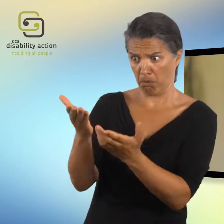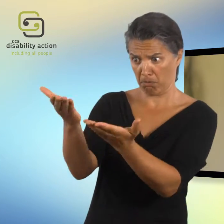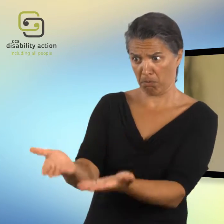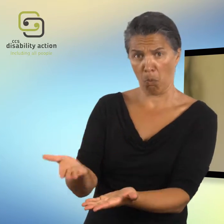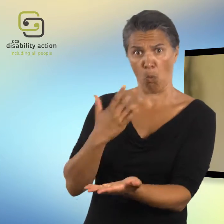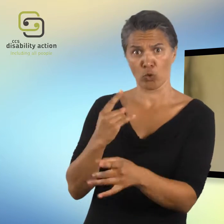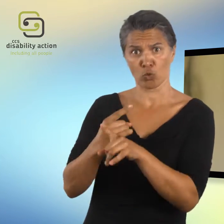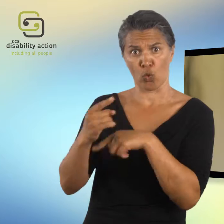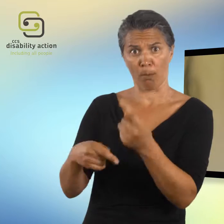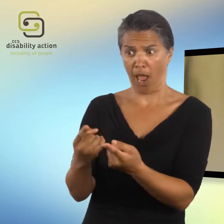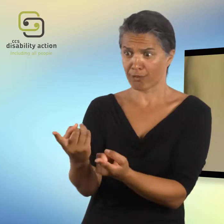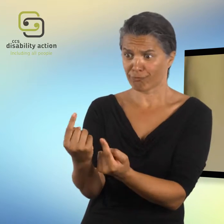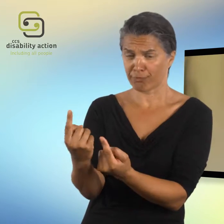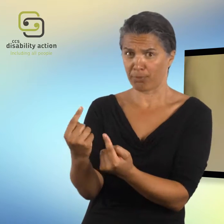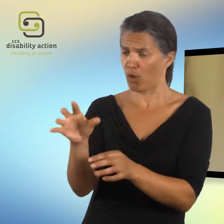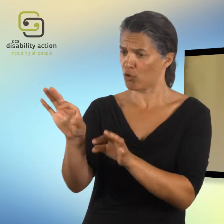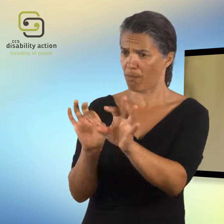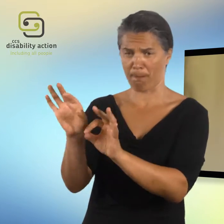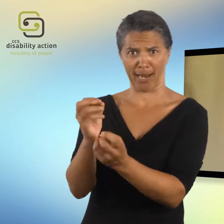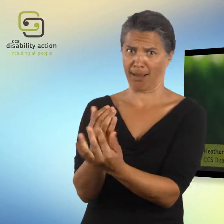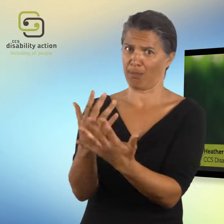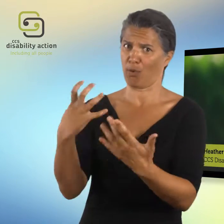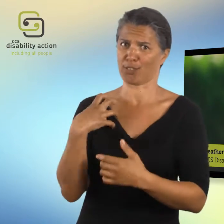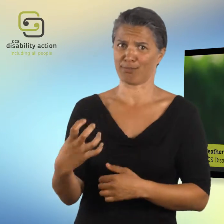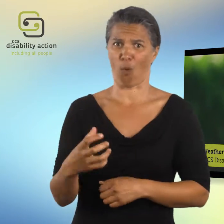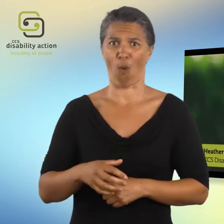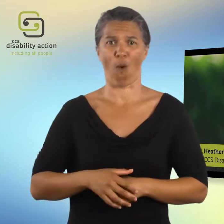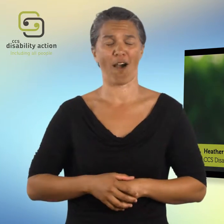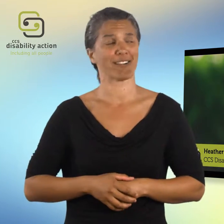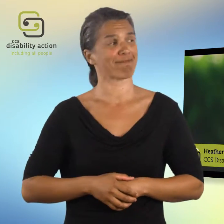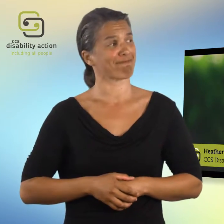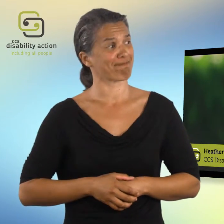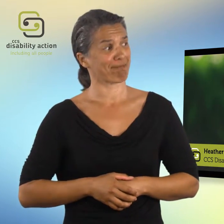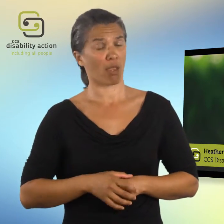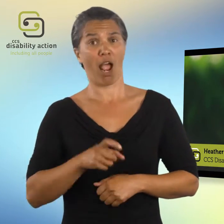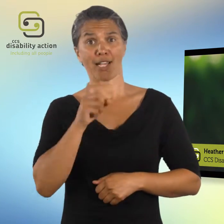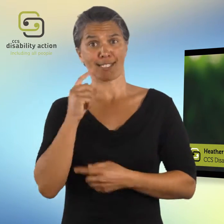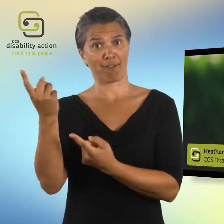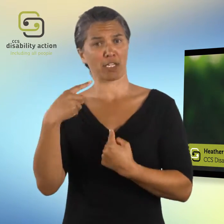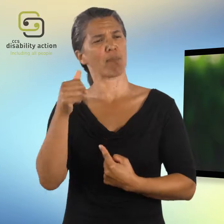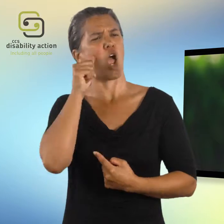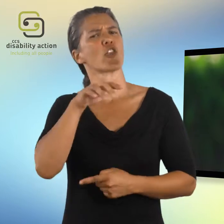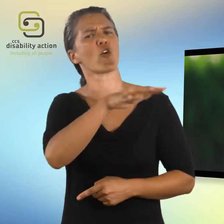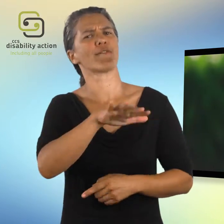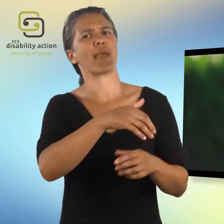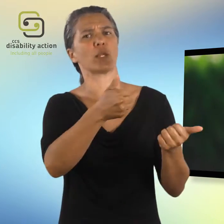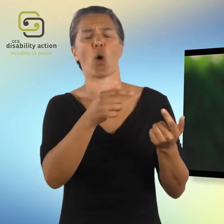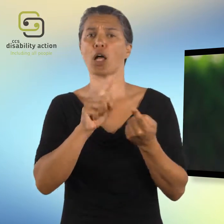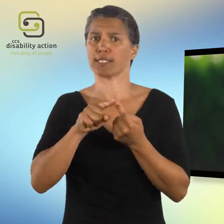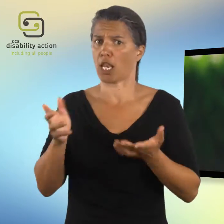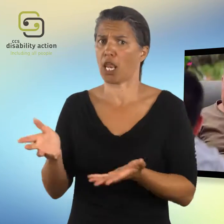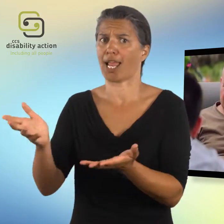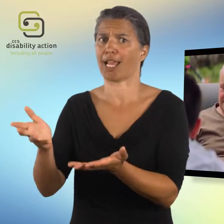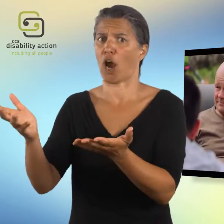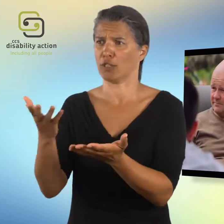that person wants to talk about, you'll pick up a lot more. Even if a staff member said they knew the family really well, I'd still encourage